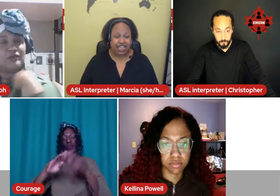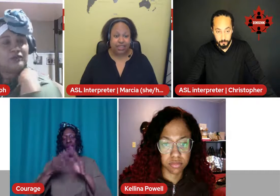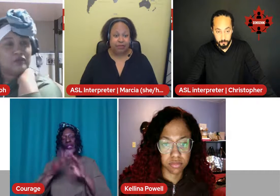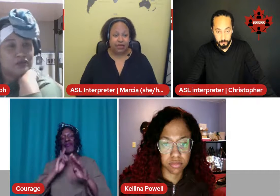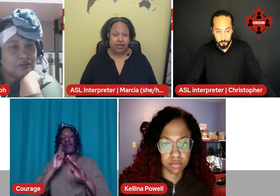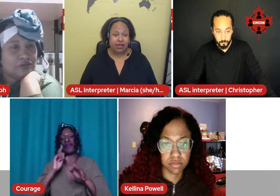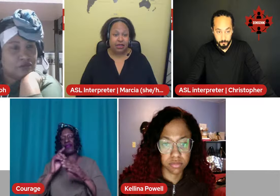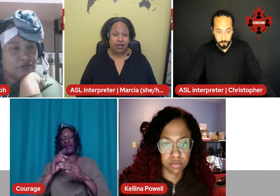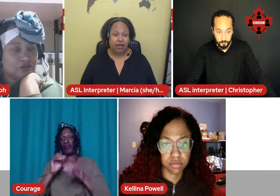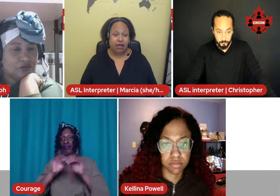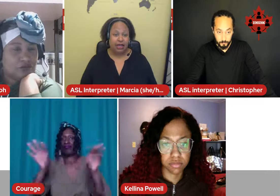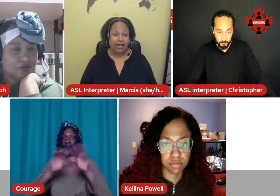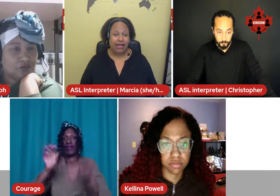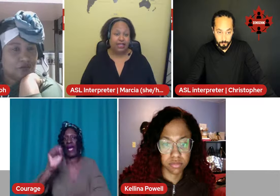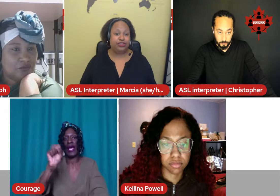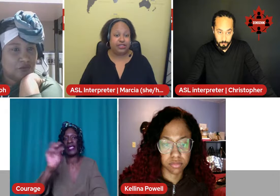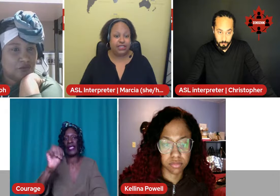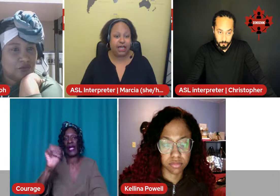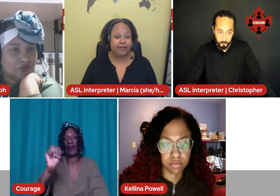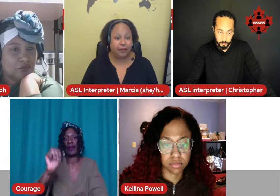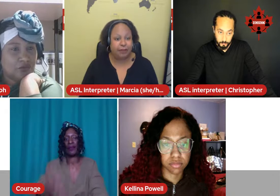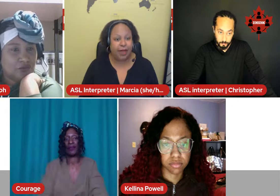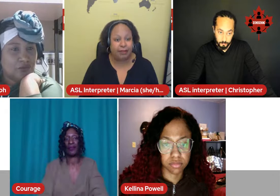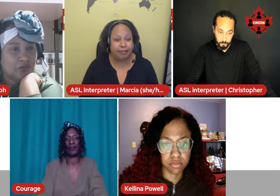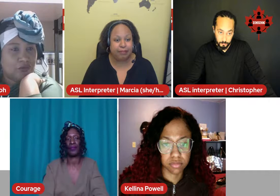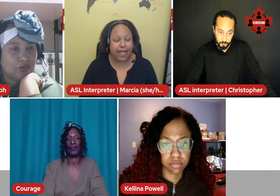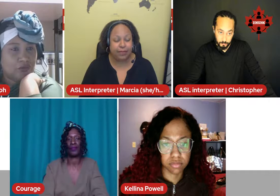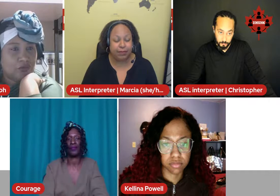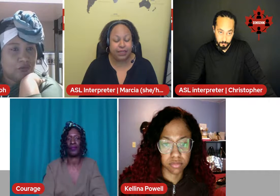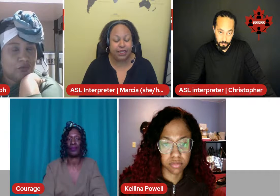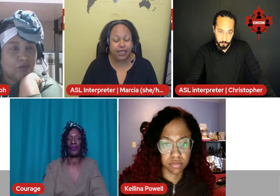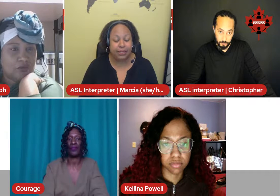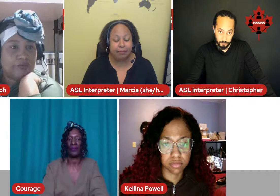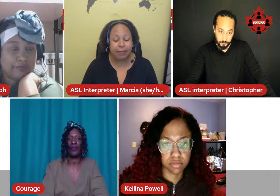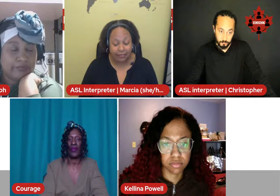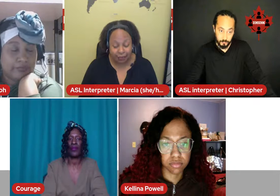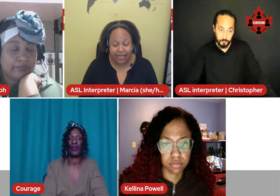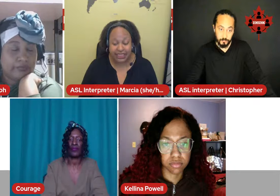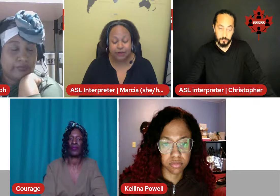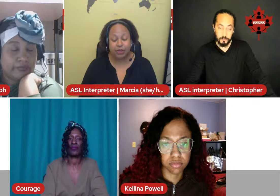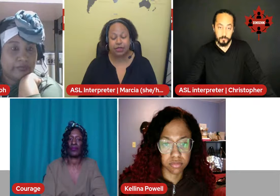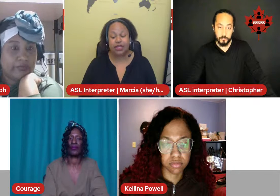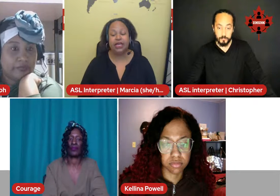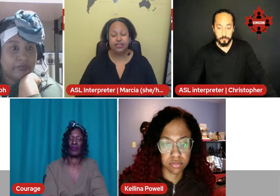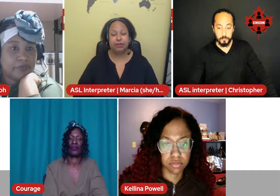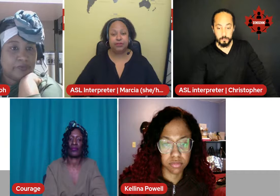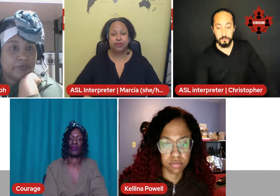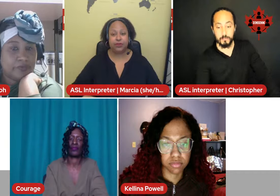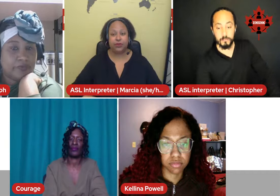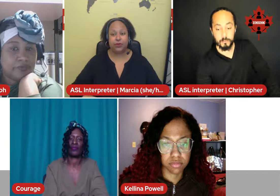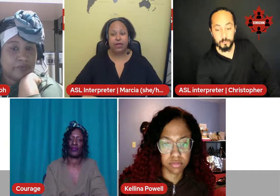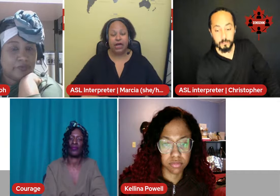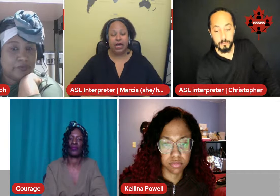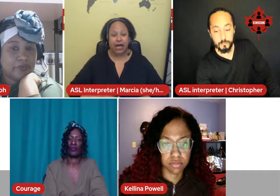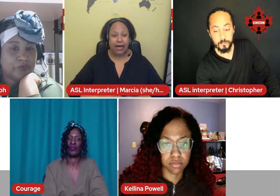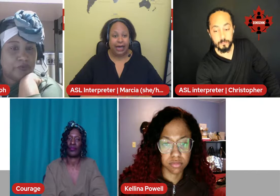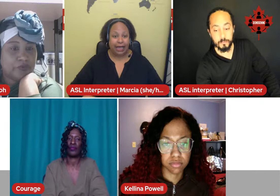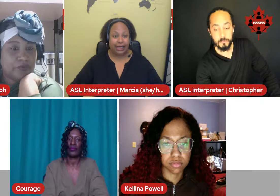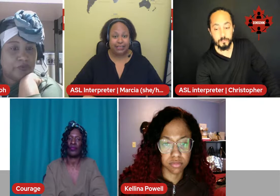actually been an interesting time for the black community and the black deaf community to be able to, uh, highlight